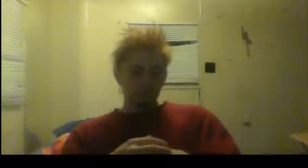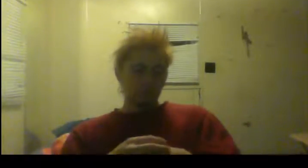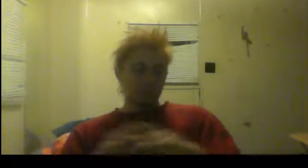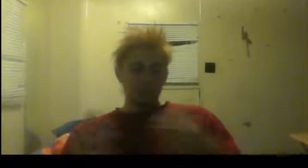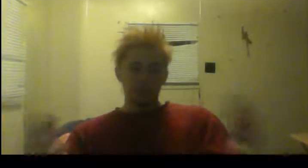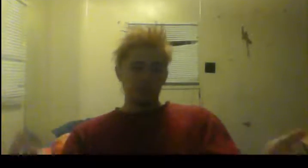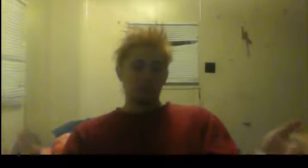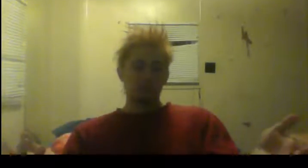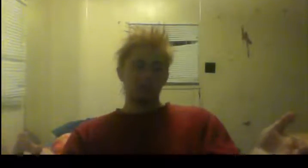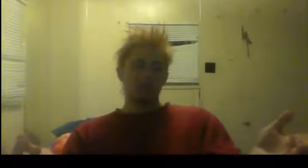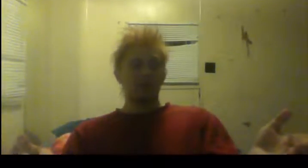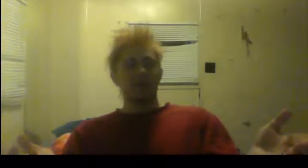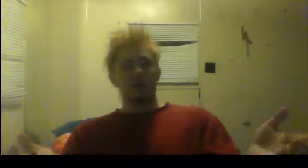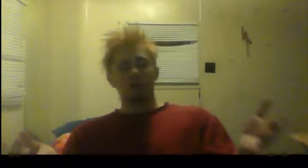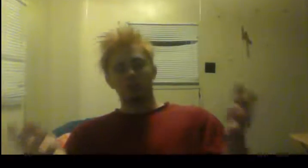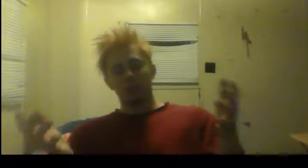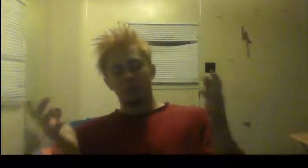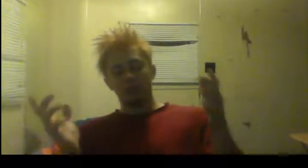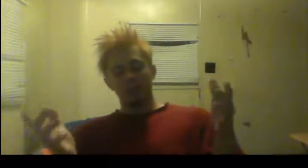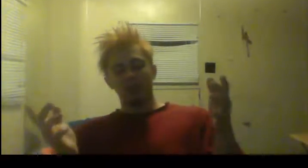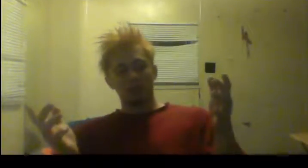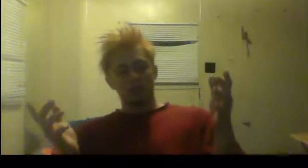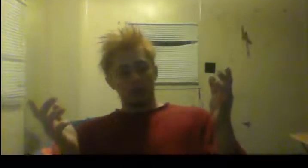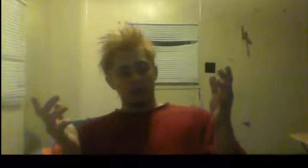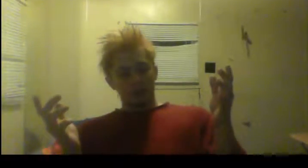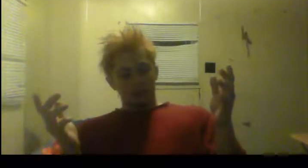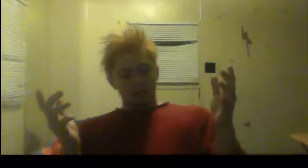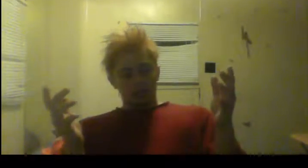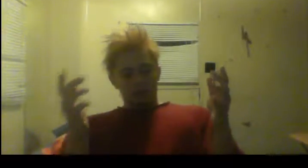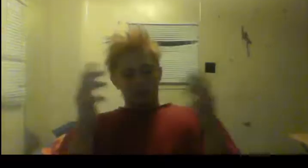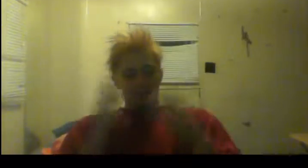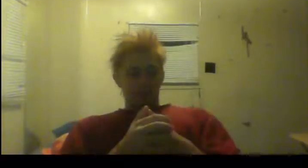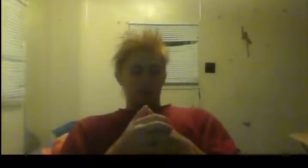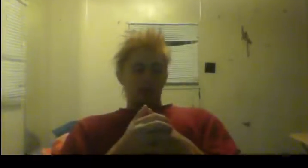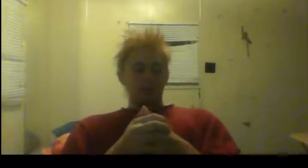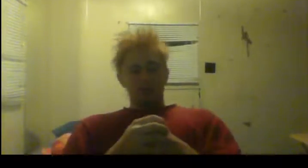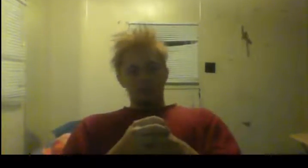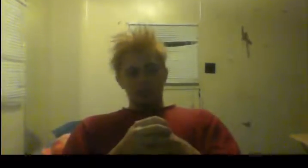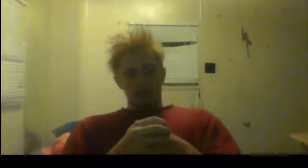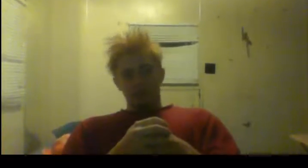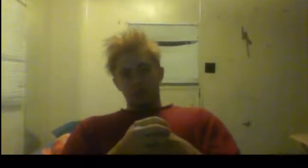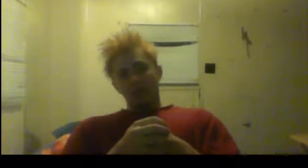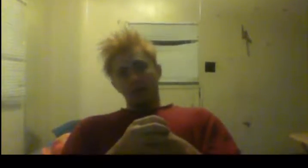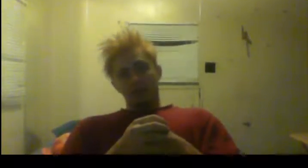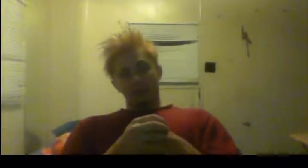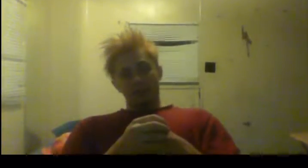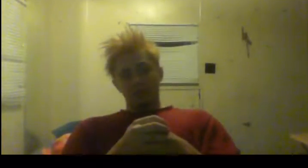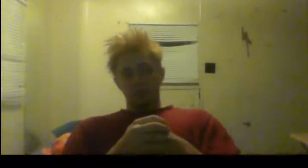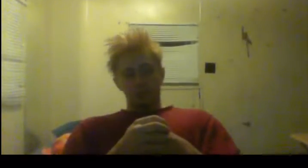There's nothing I can do about that. You just got to make, you got to make the best of what you have and just,